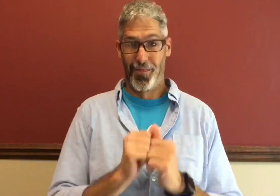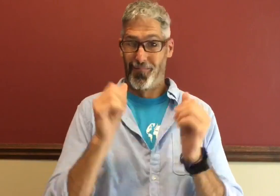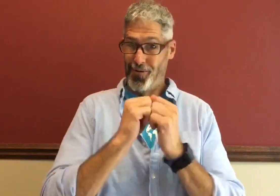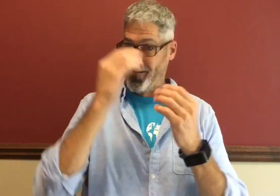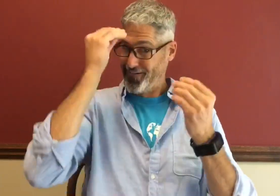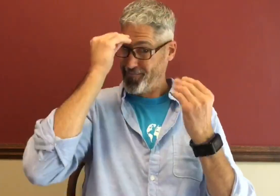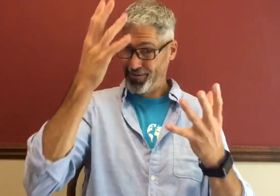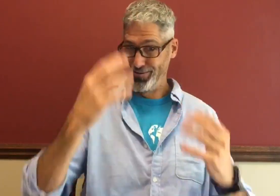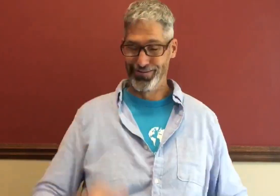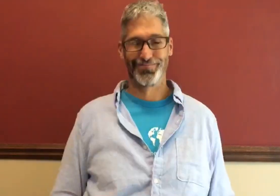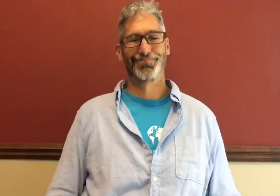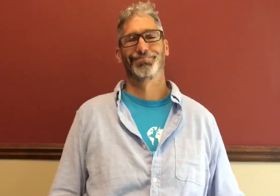you next week with even more information.